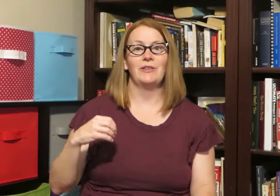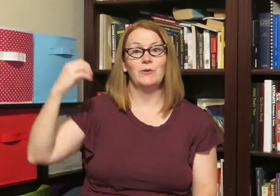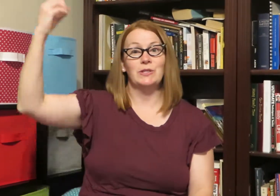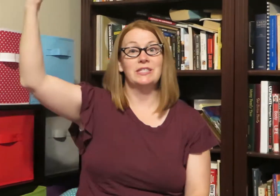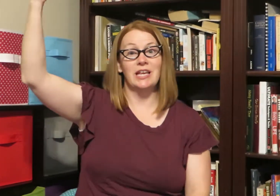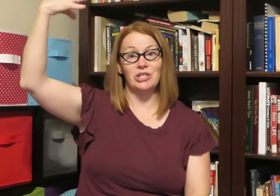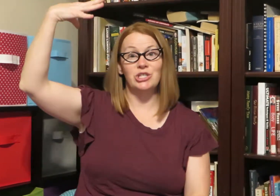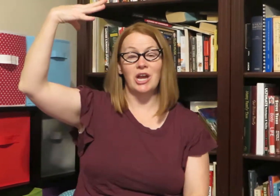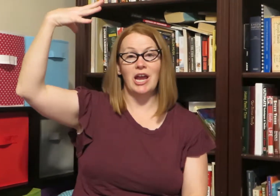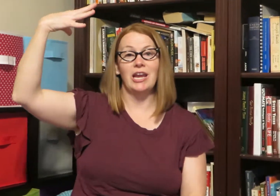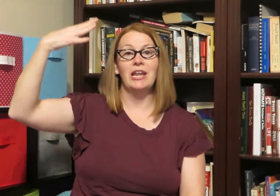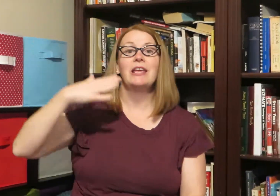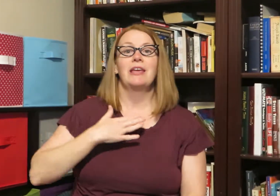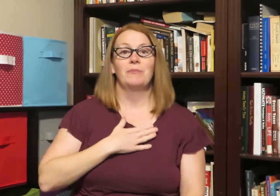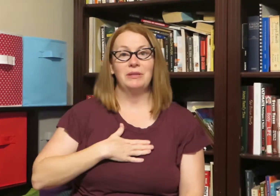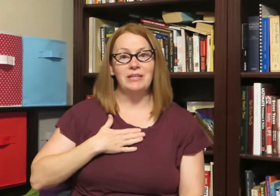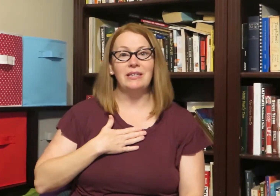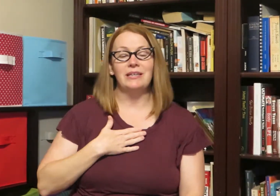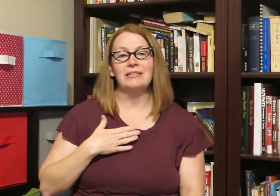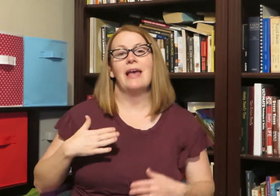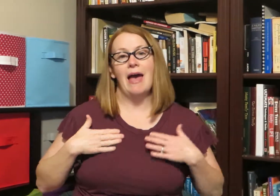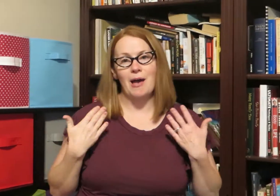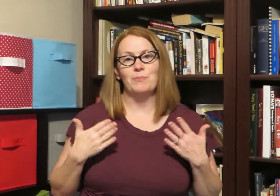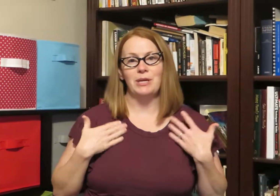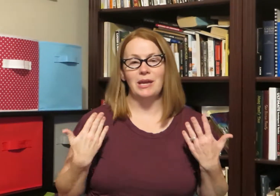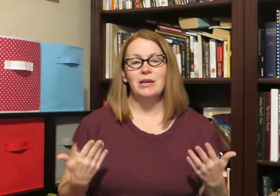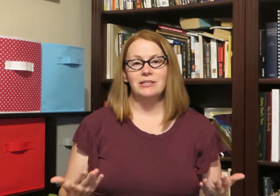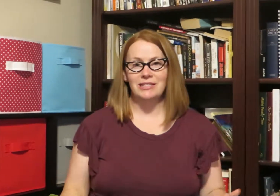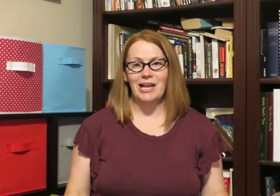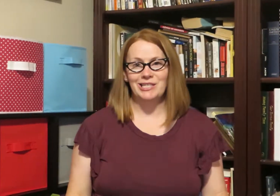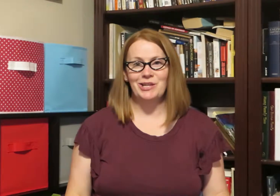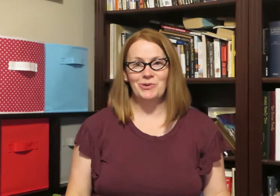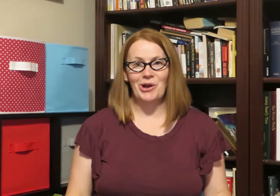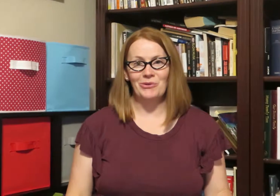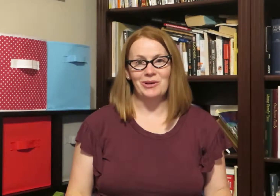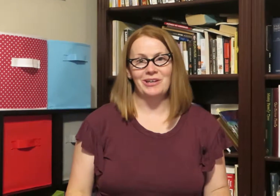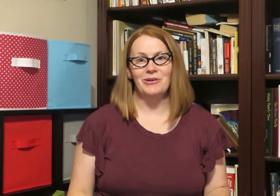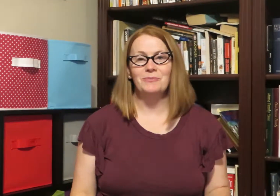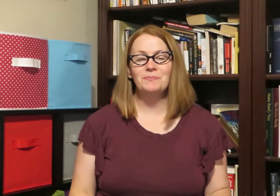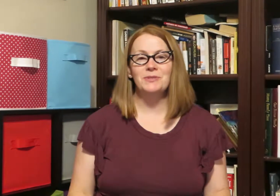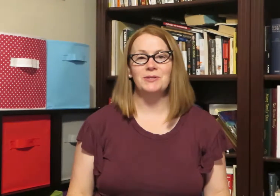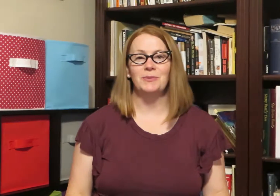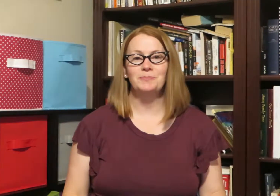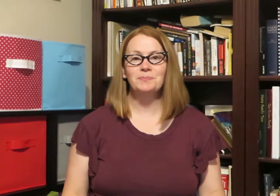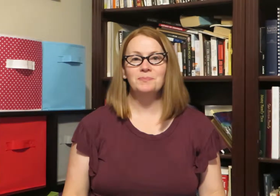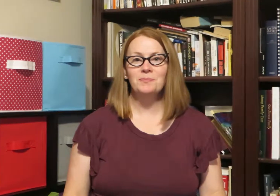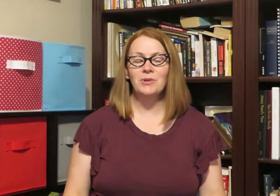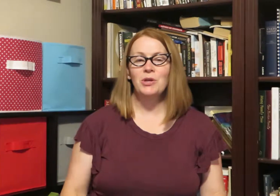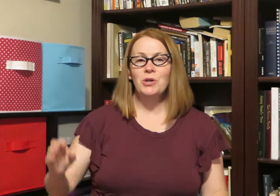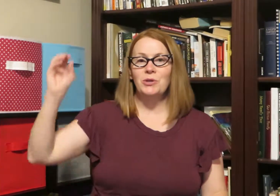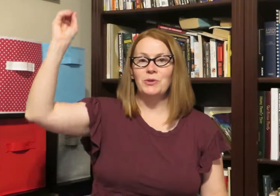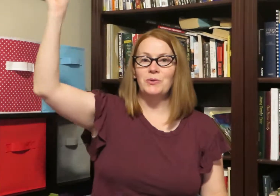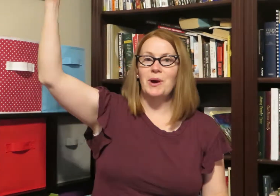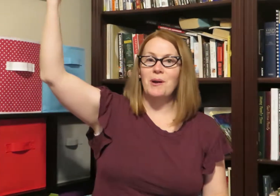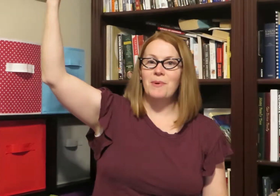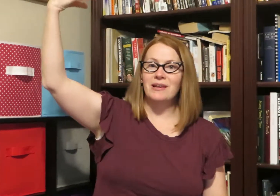those sunshine please happy signs that we already know you are my